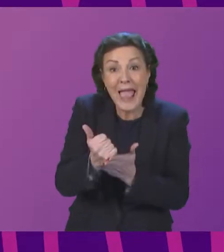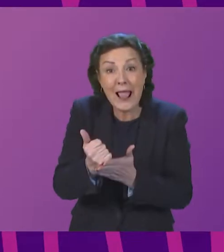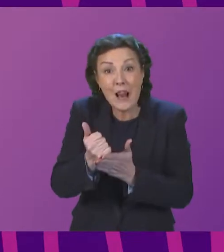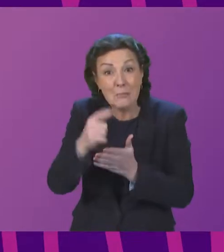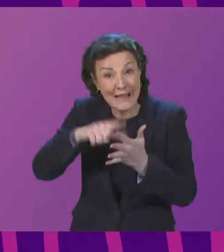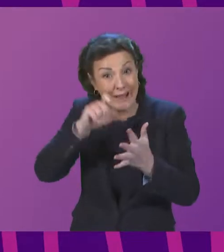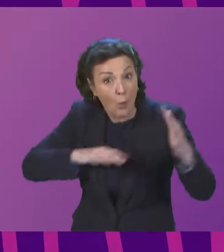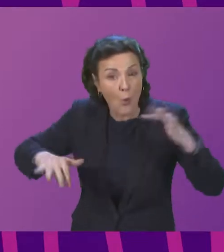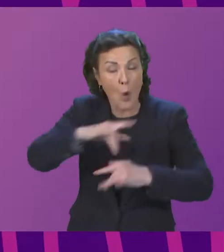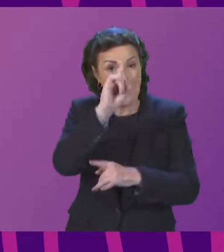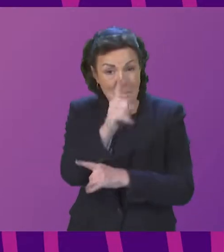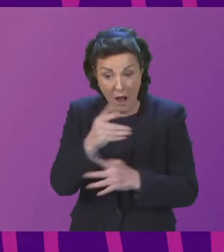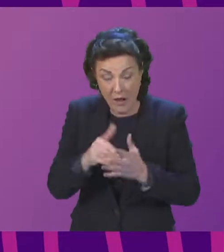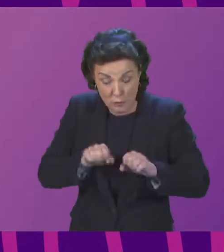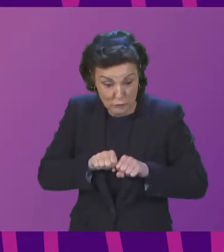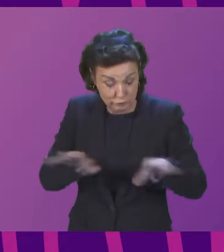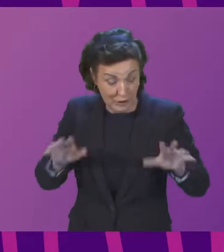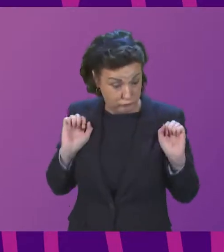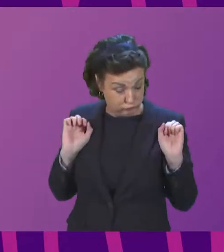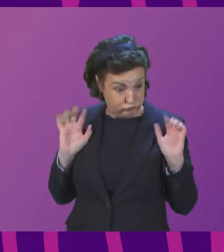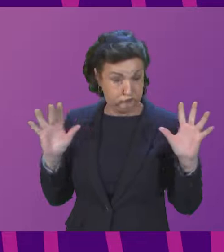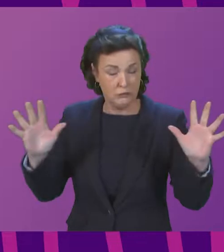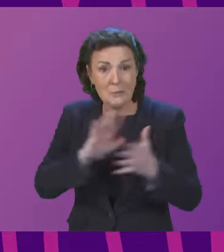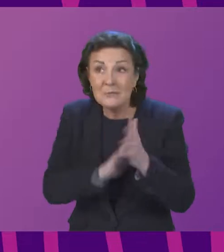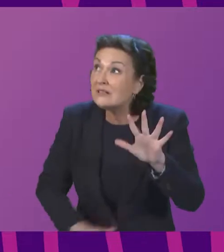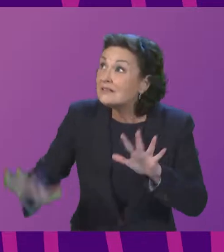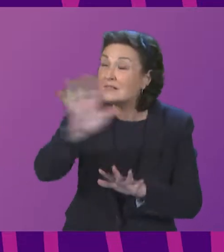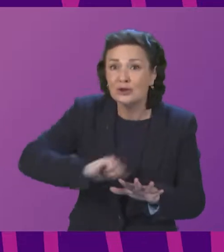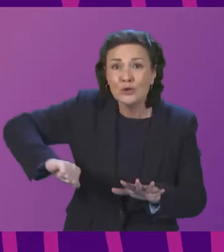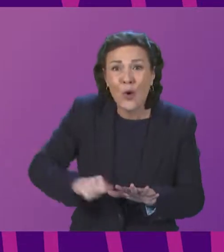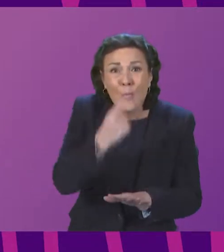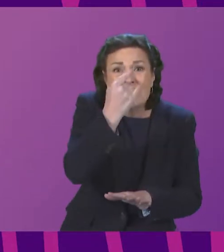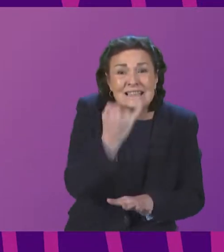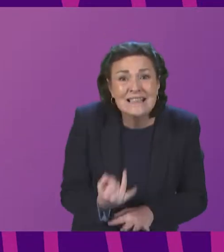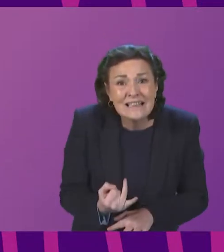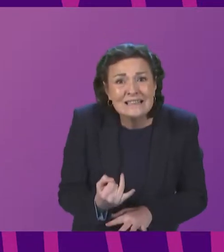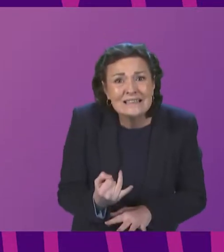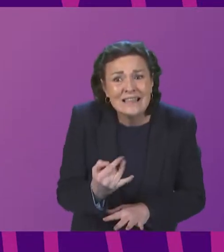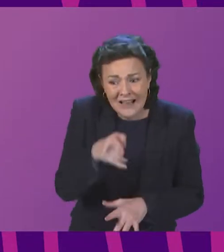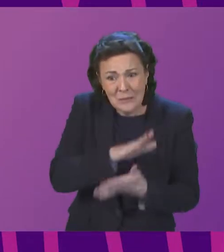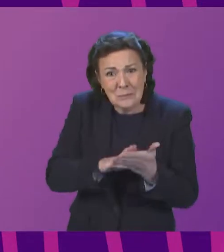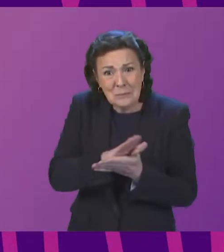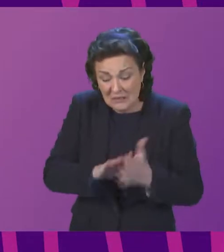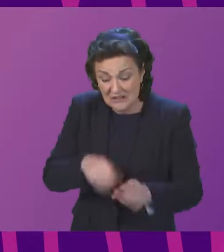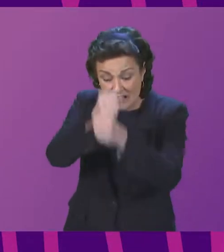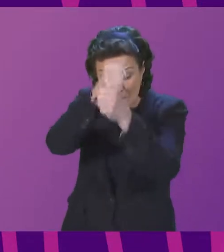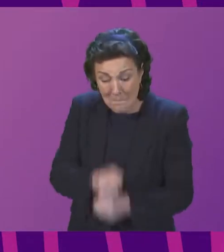covers around one sixth of the country, where conifers are not being deliberately planted and they are planting themselves. It's